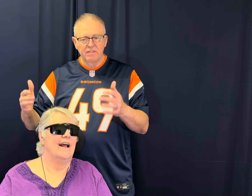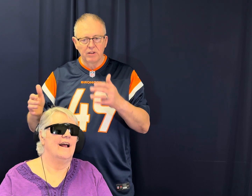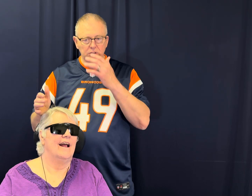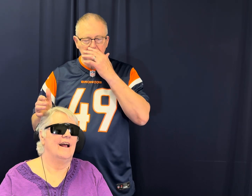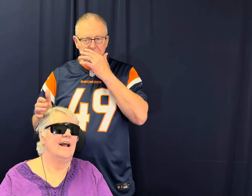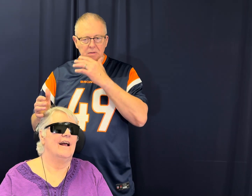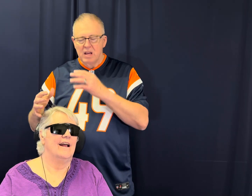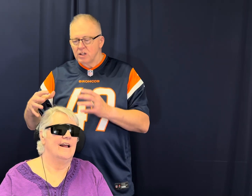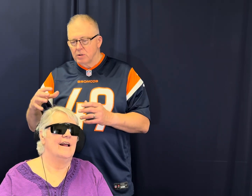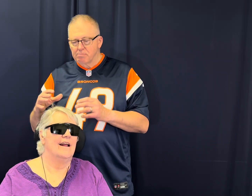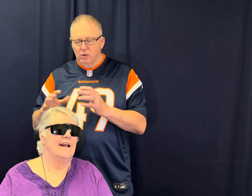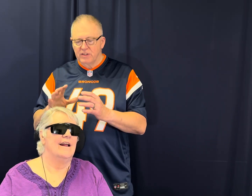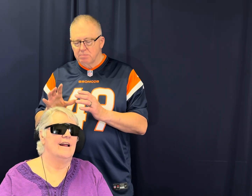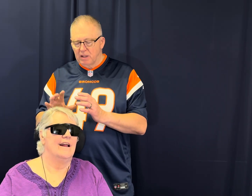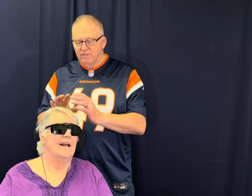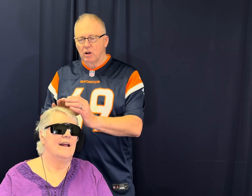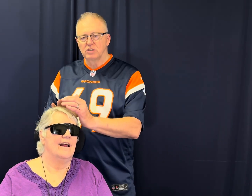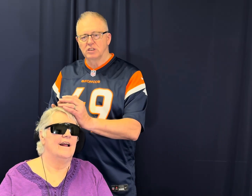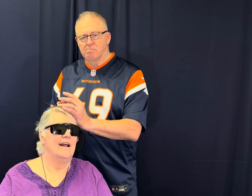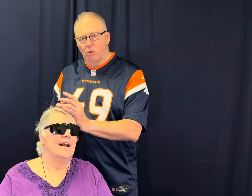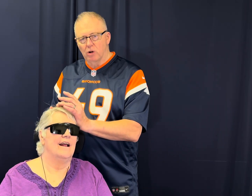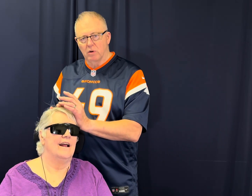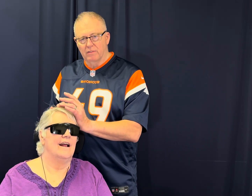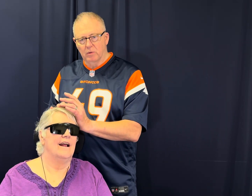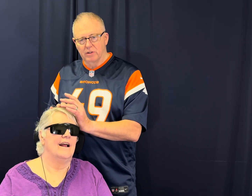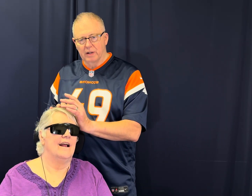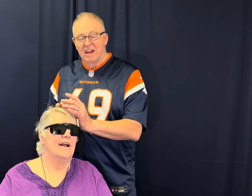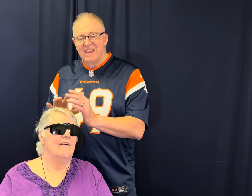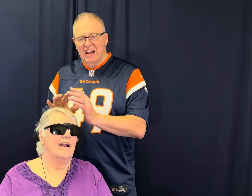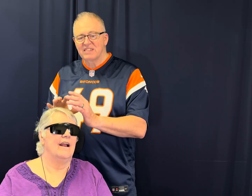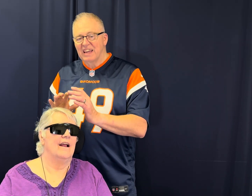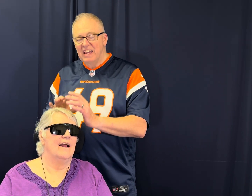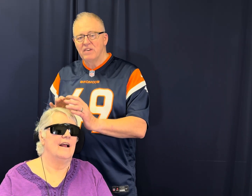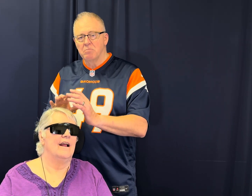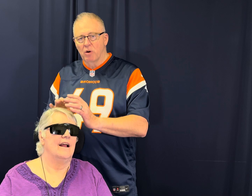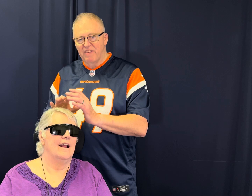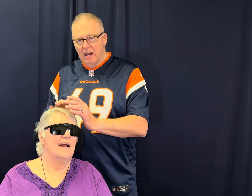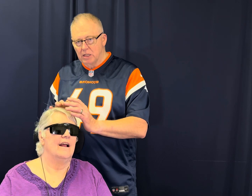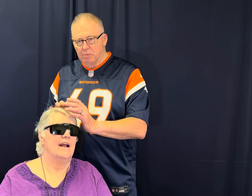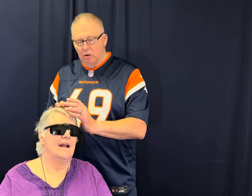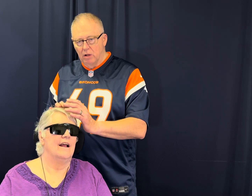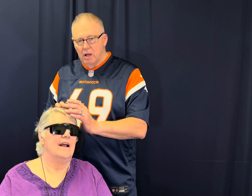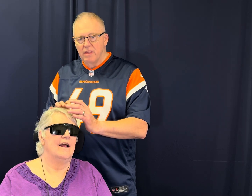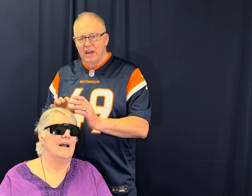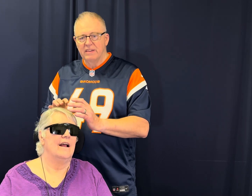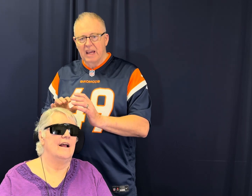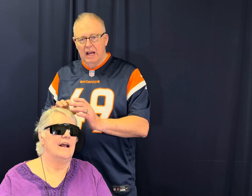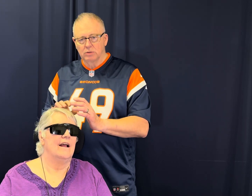flow system to improve its blood flow to support whatever we're doing. Right. That's even more valuable than the actual